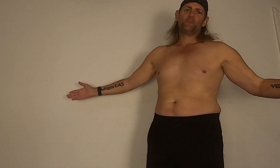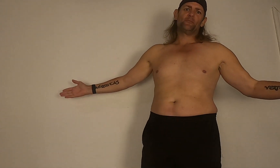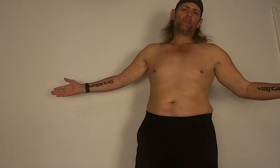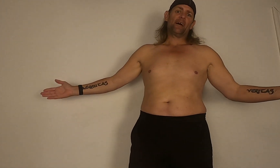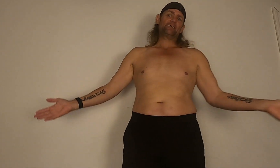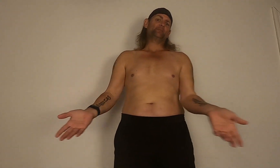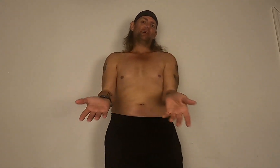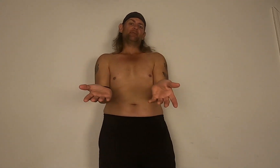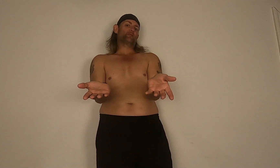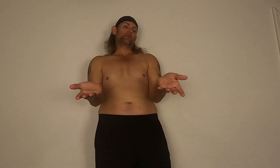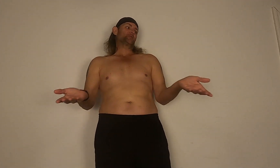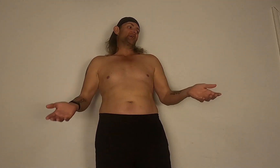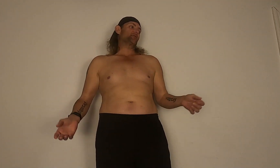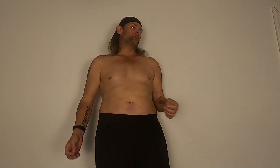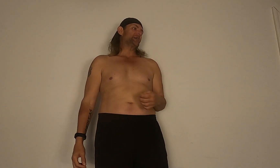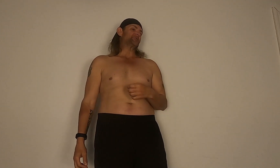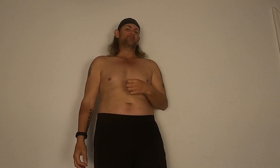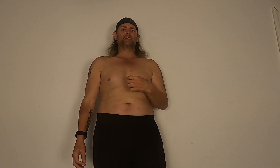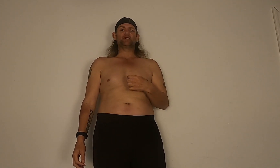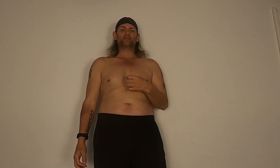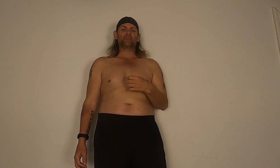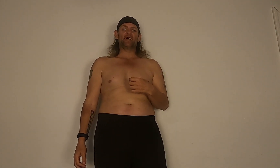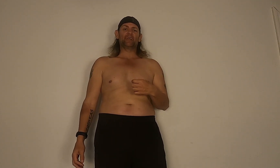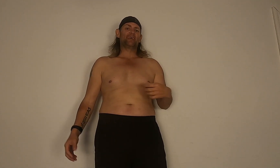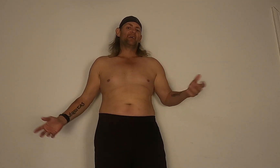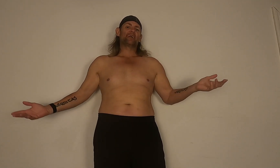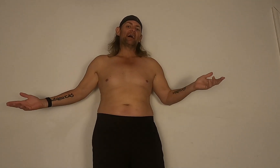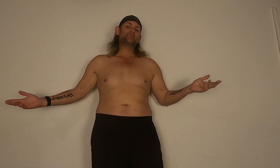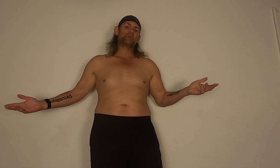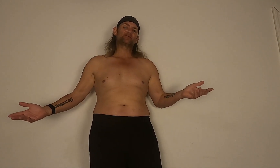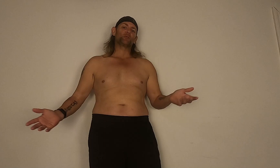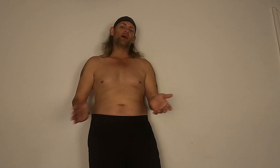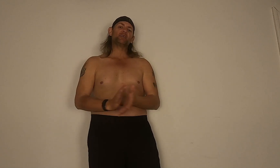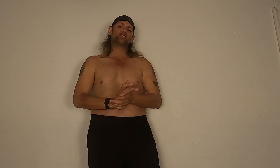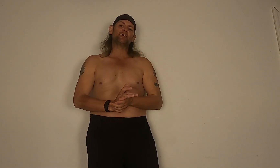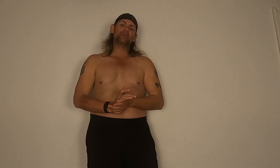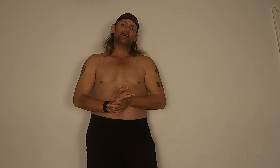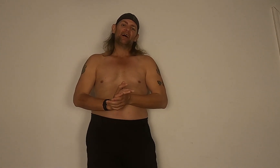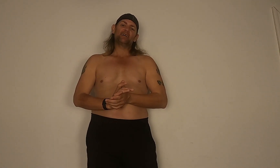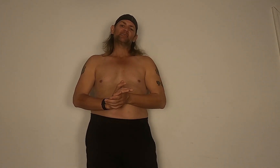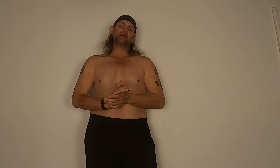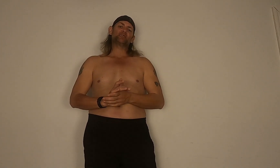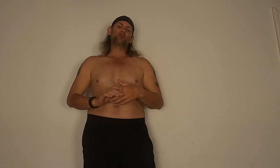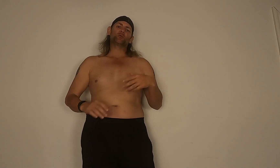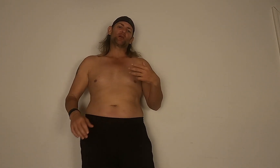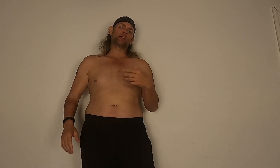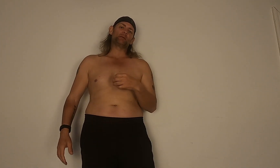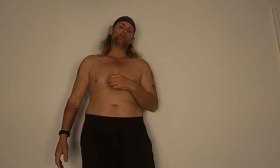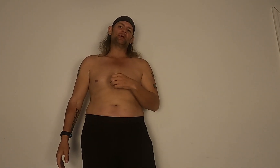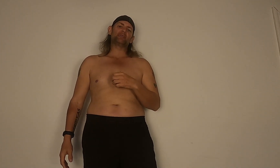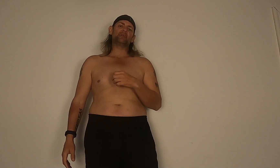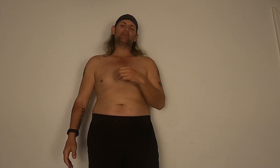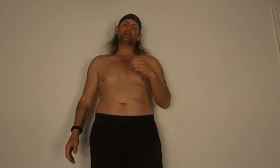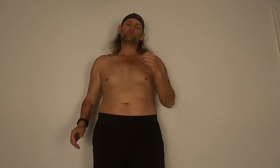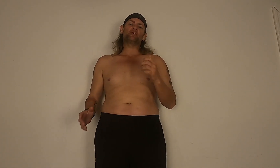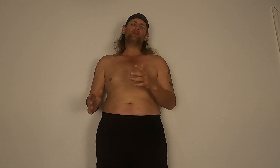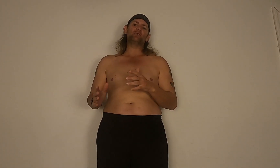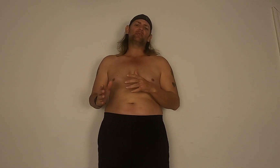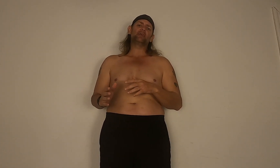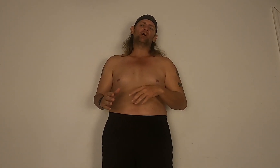I did mine first. don't know why she said here's dad. Guys thanks for watching. Uh stay tuned we're going to be putting the refeed video